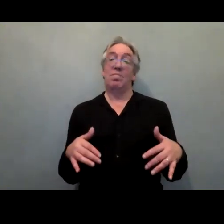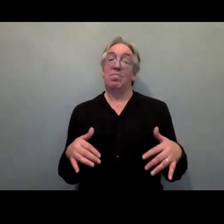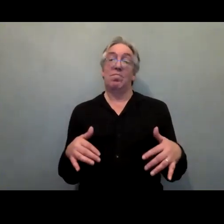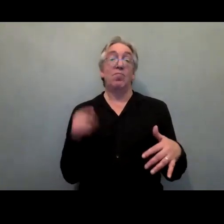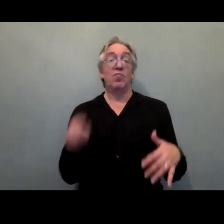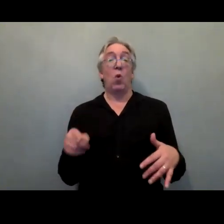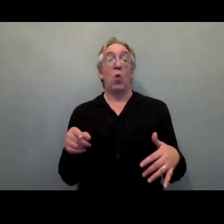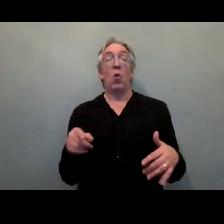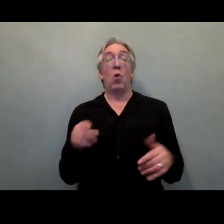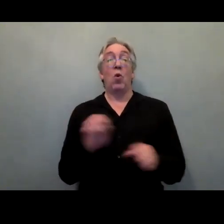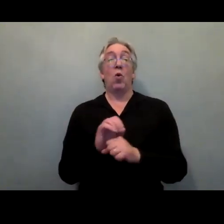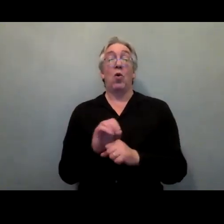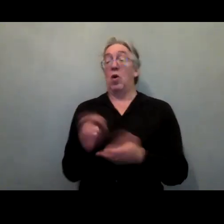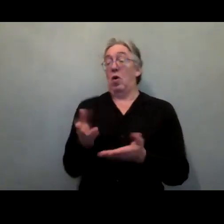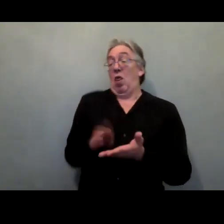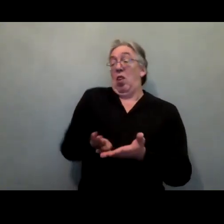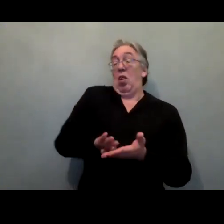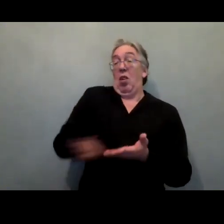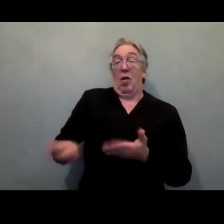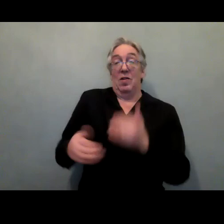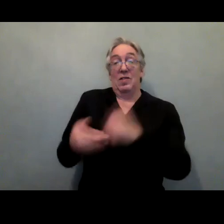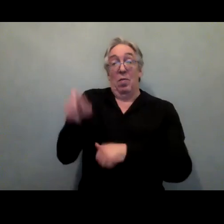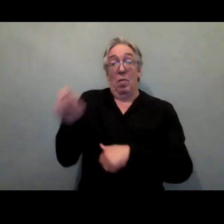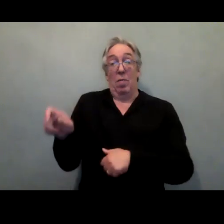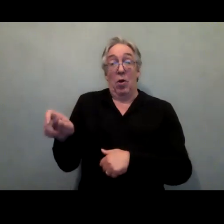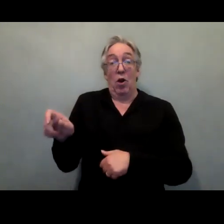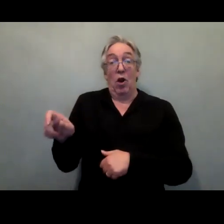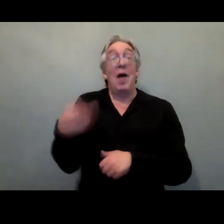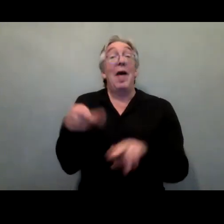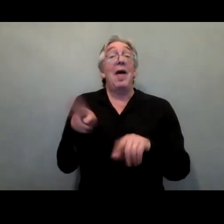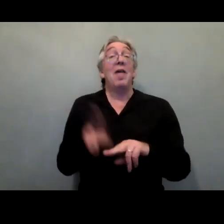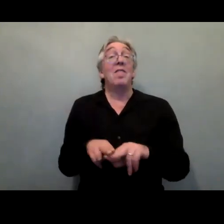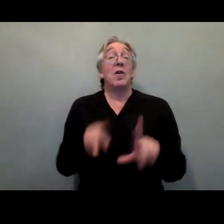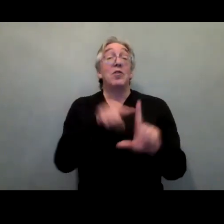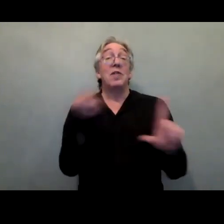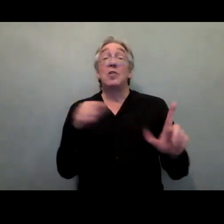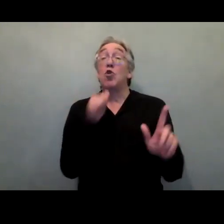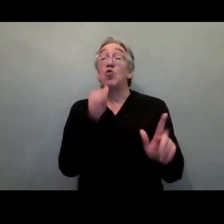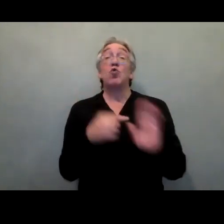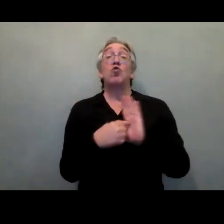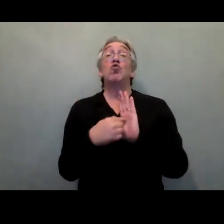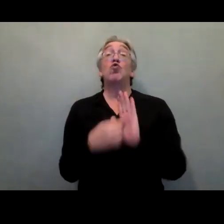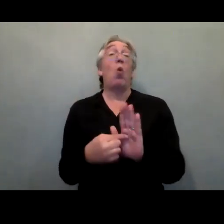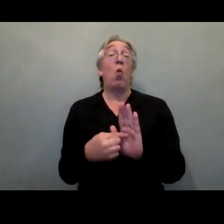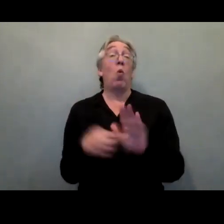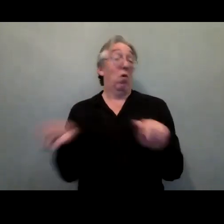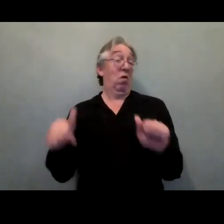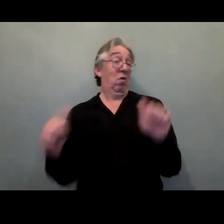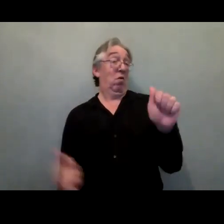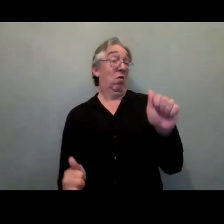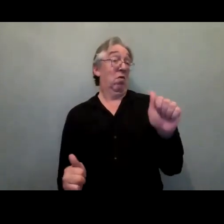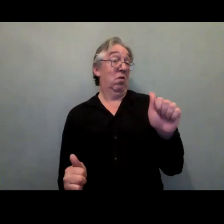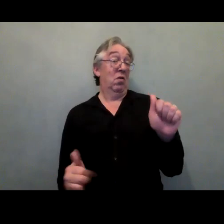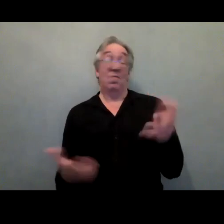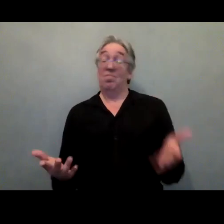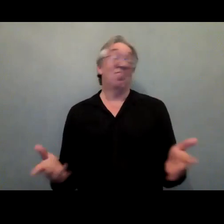exclusion. And put simply, if people are not counted, they often do not count. This isn't acceptable in 2020 any more than it was in the